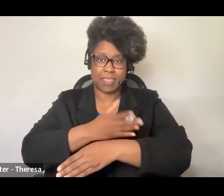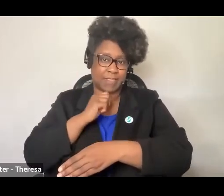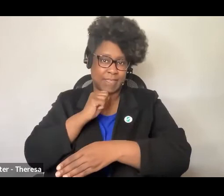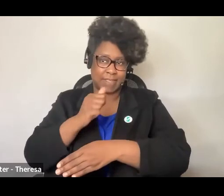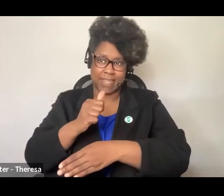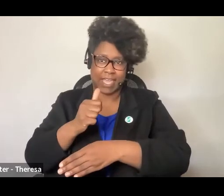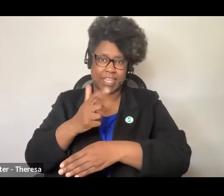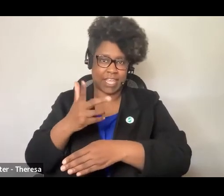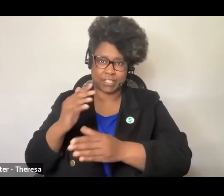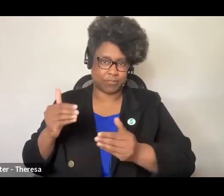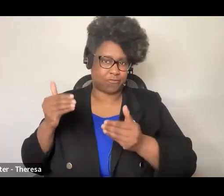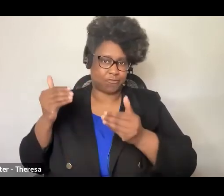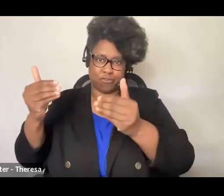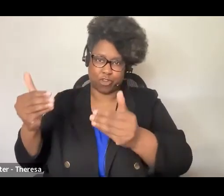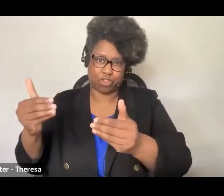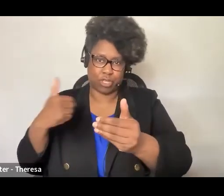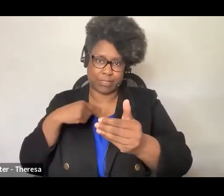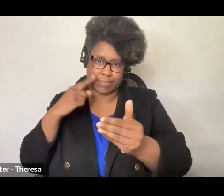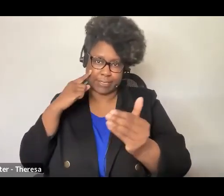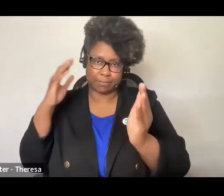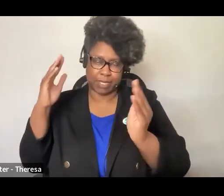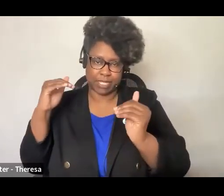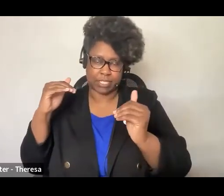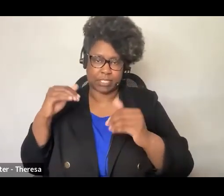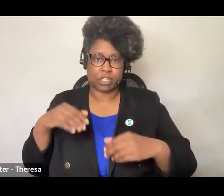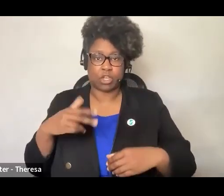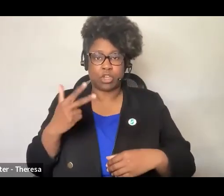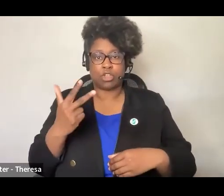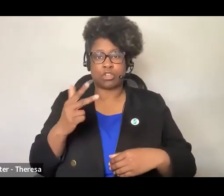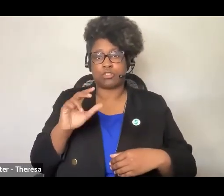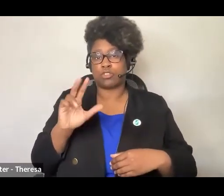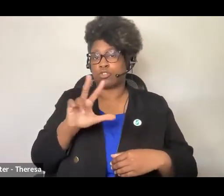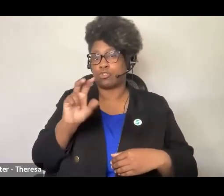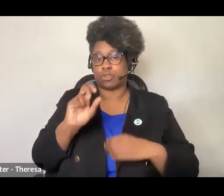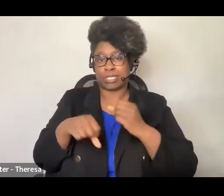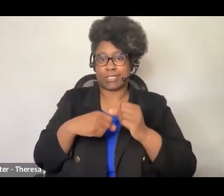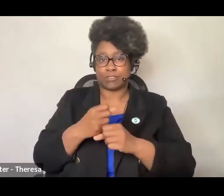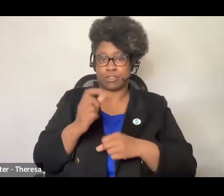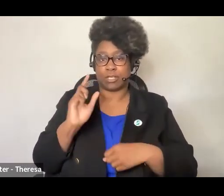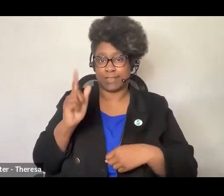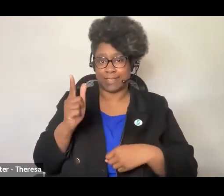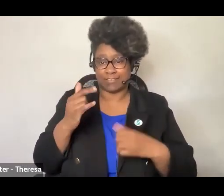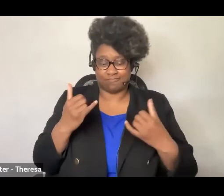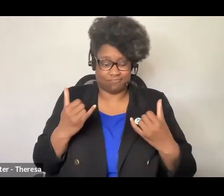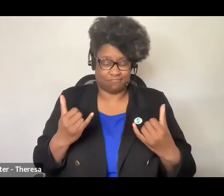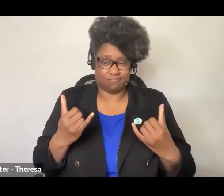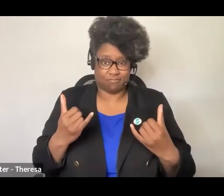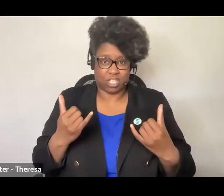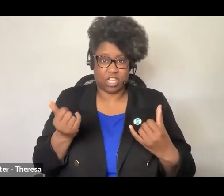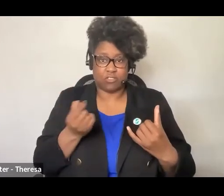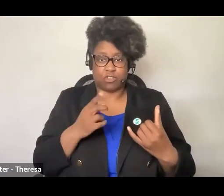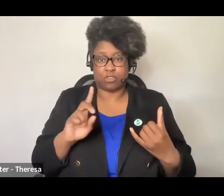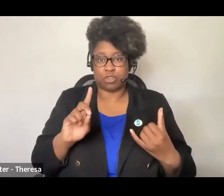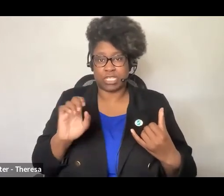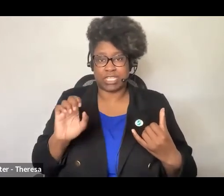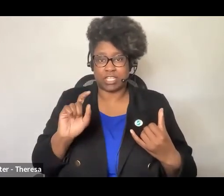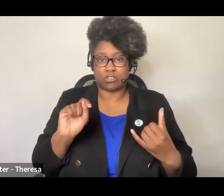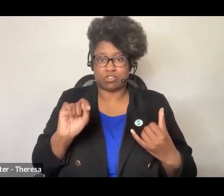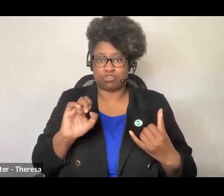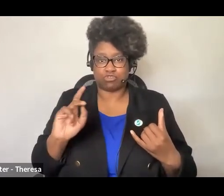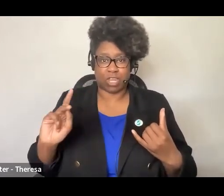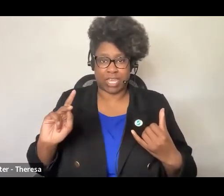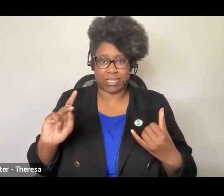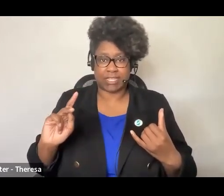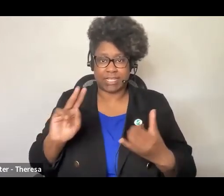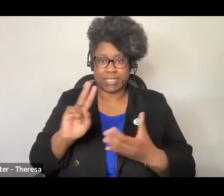More significantly, three decades later now, there are relatively few detracked secondary schools in the U.S., and the